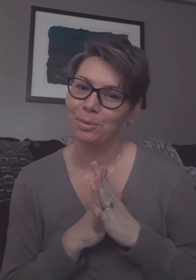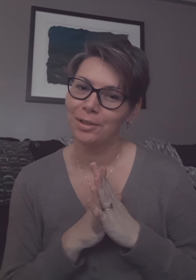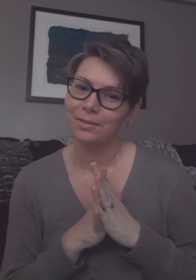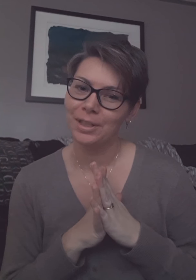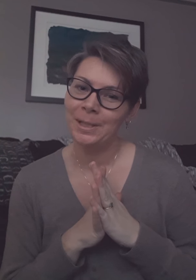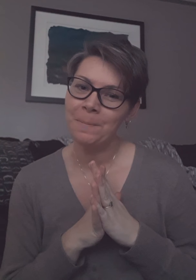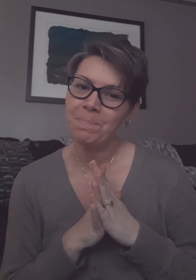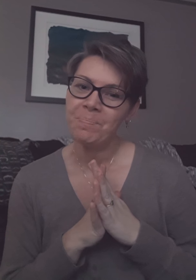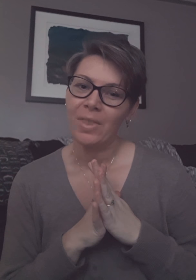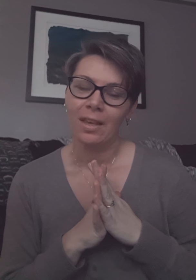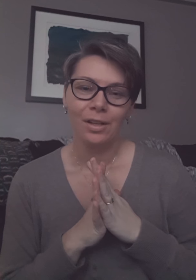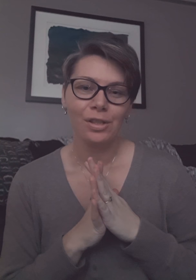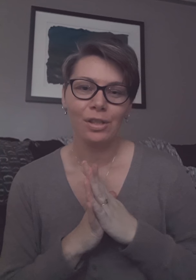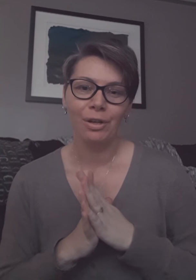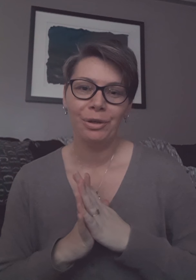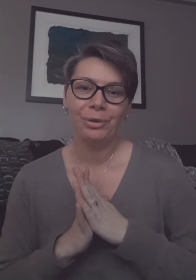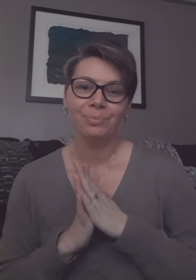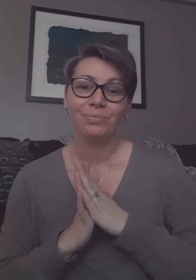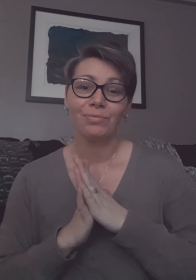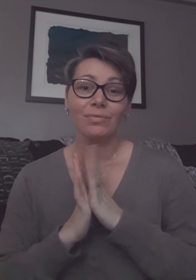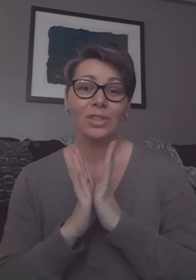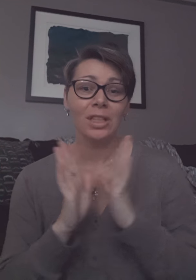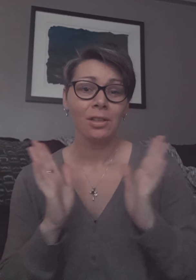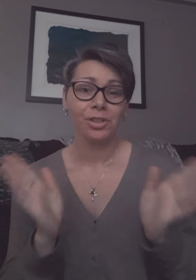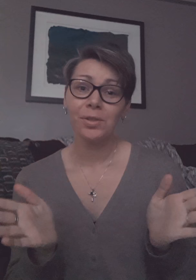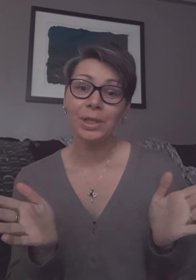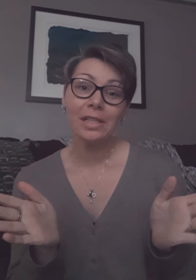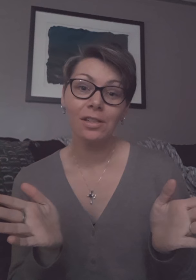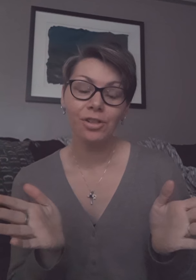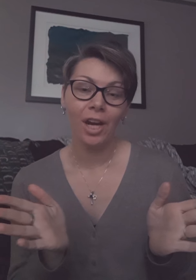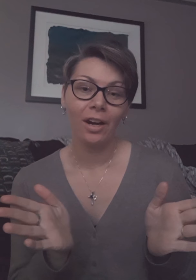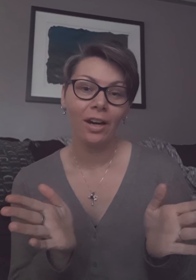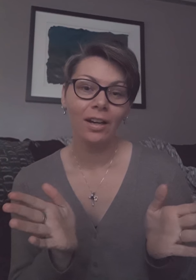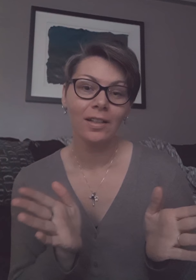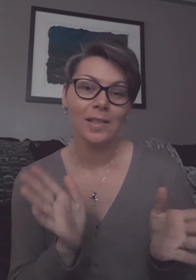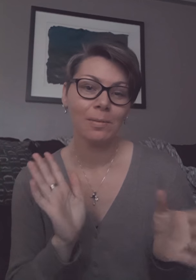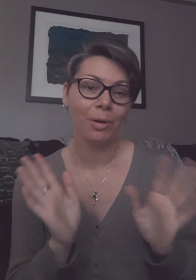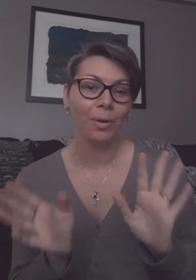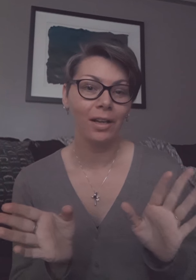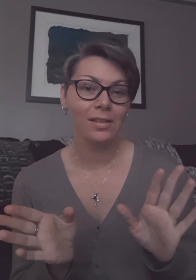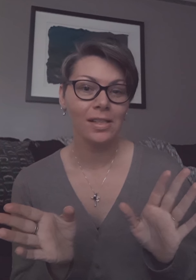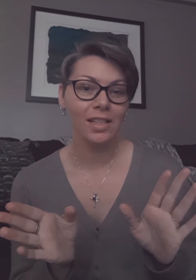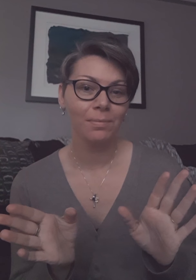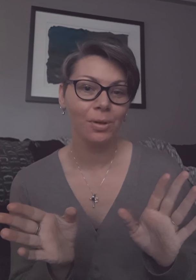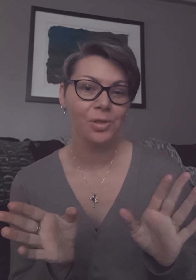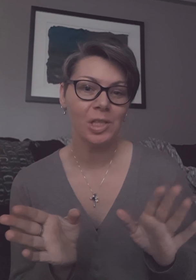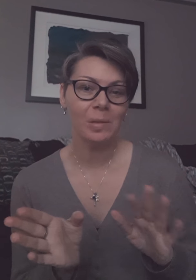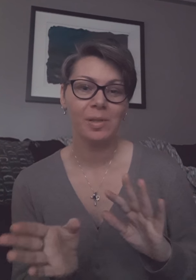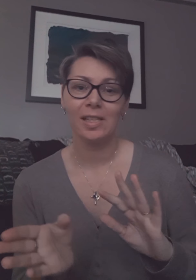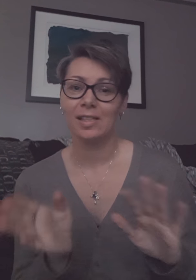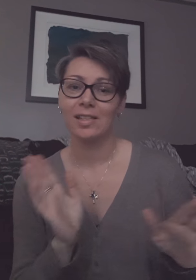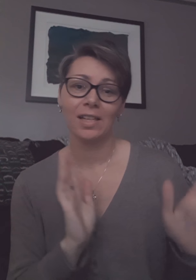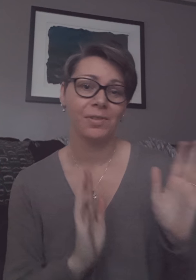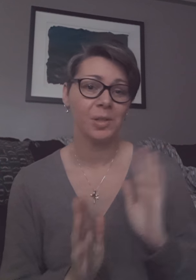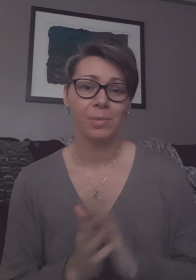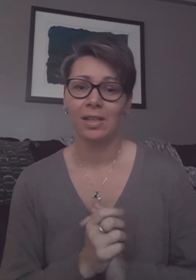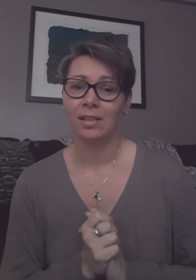briefly so just wanted to share it's been a while since I posted but that's because I've just been